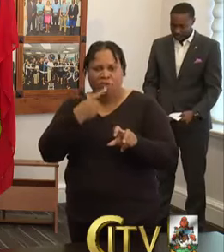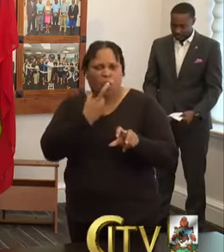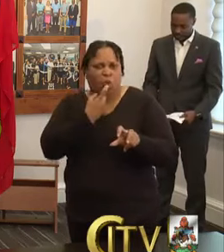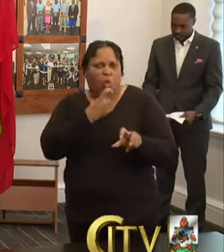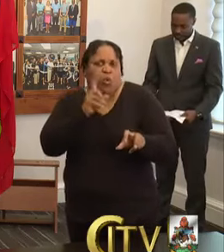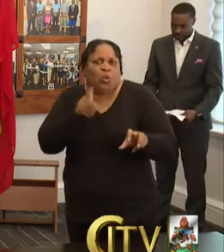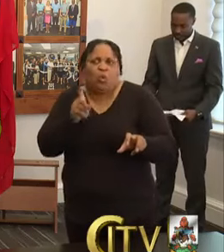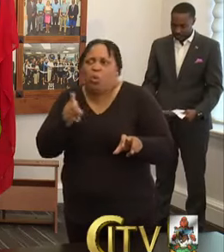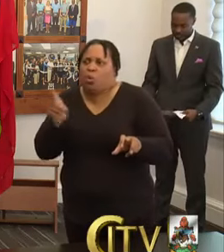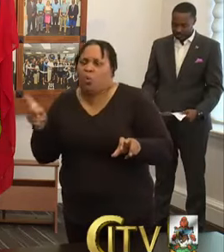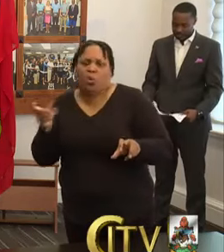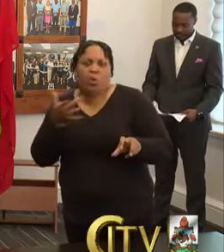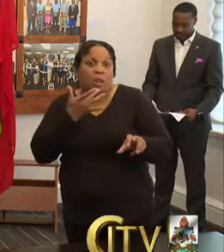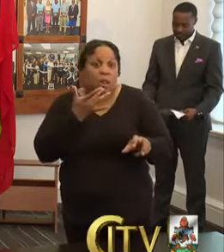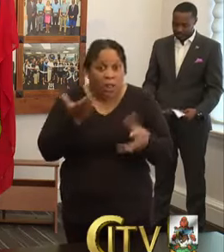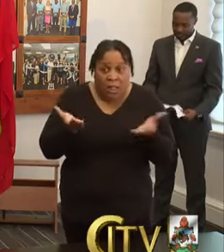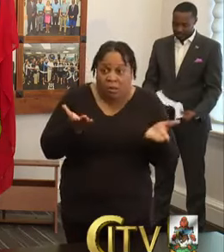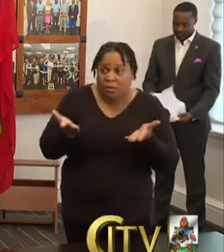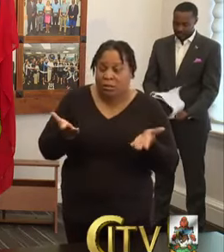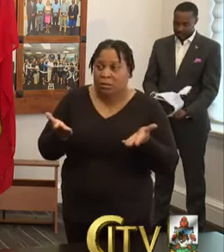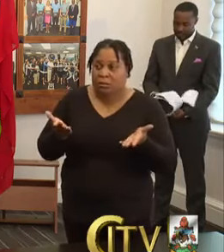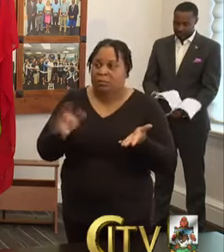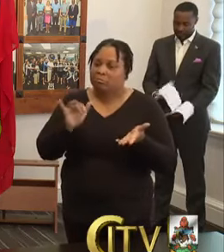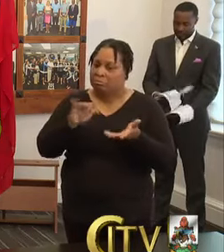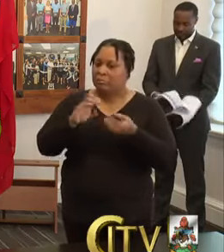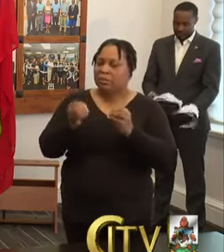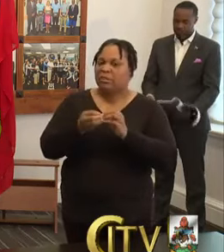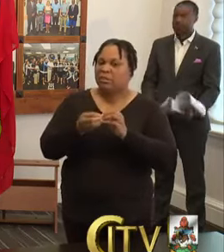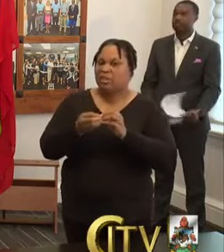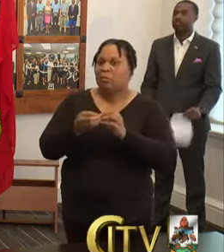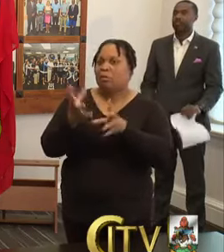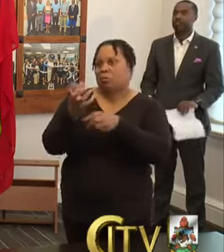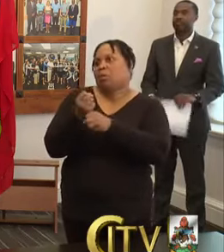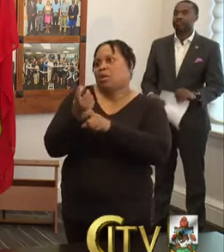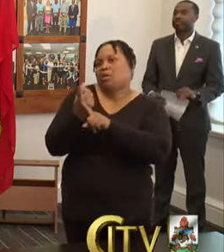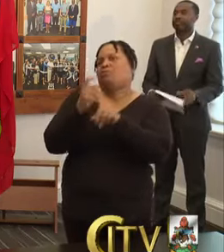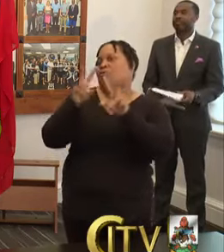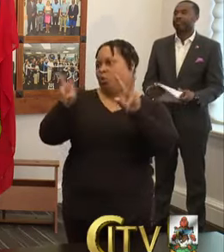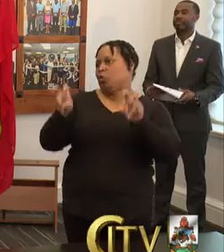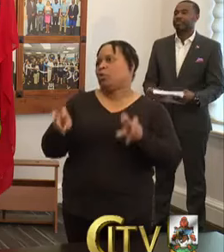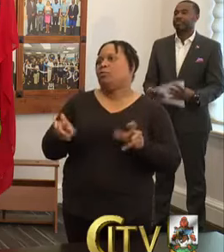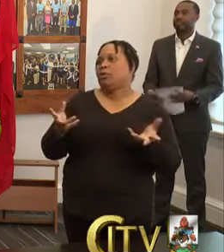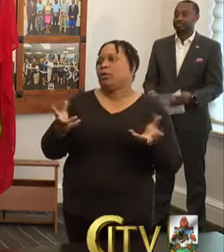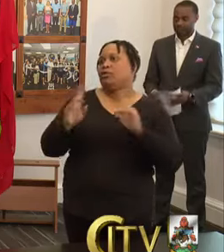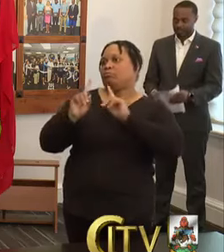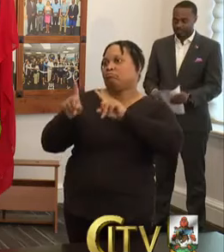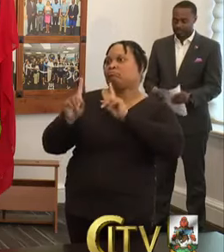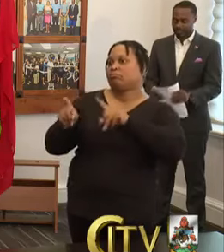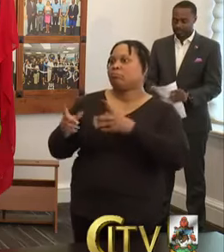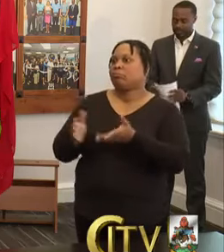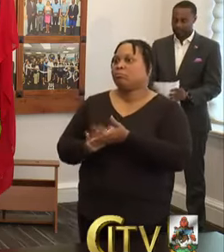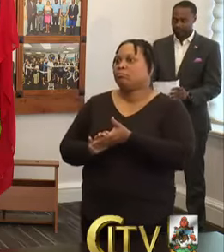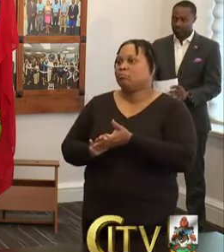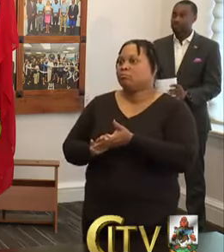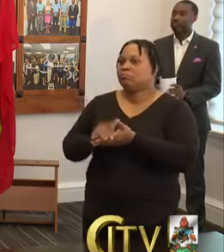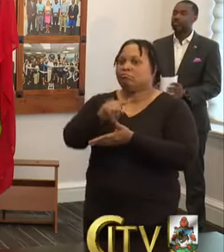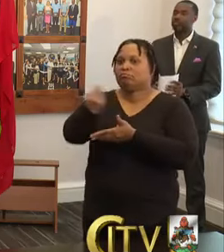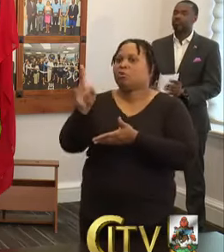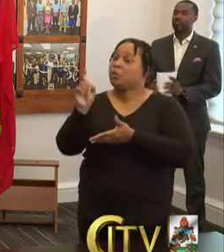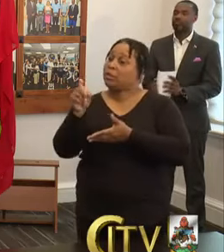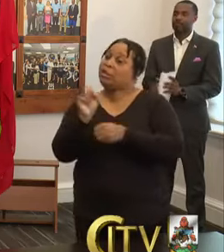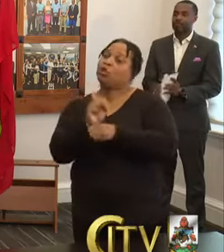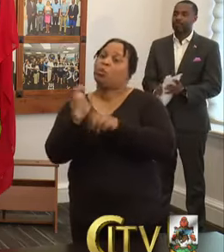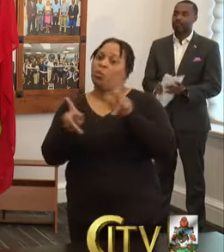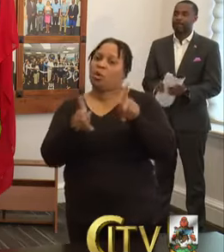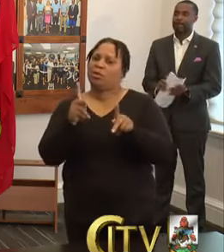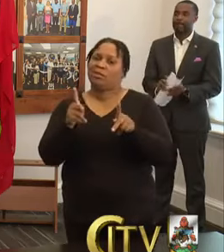these services, who would like these services, and that's the number that came back from that survey that was sent out to essential, uh, to the essential workers.